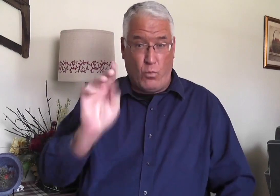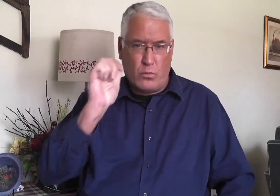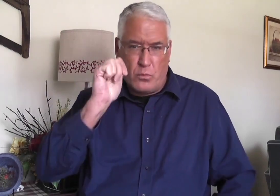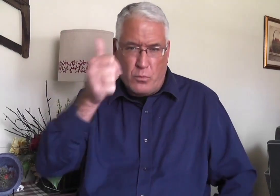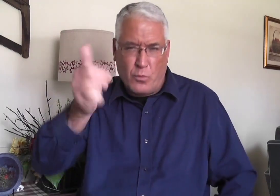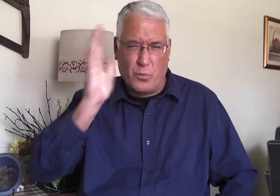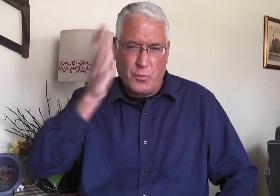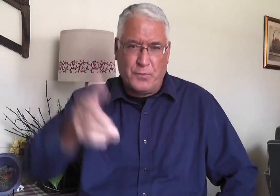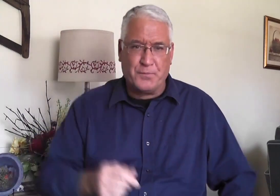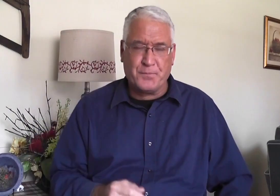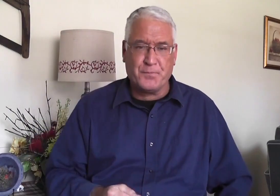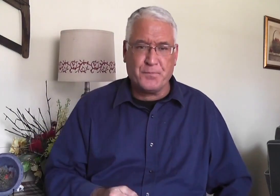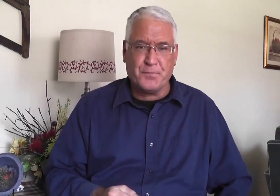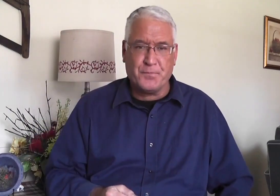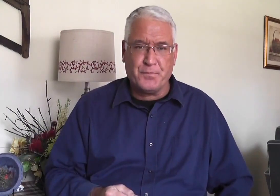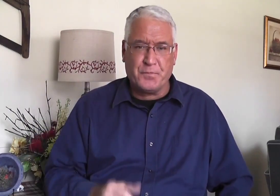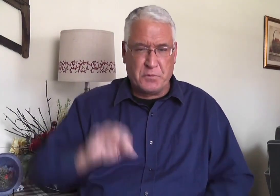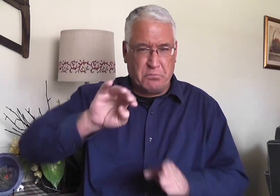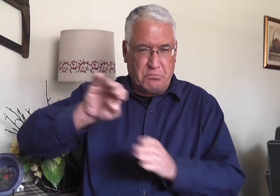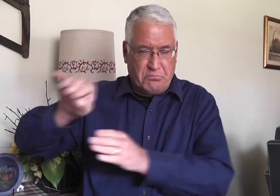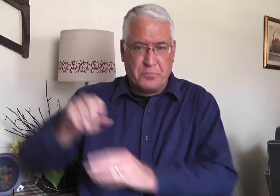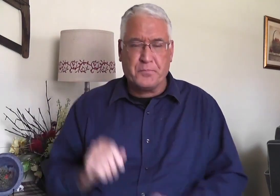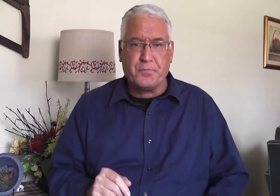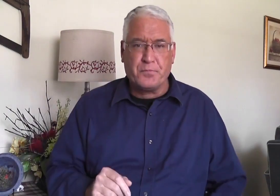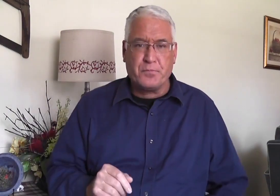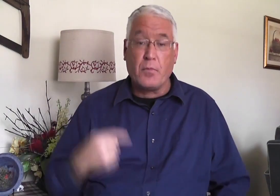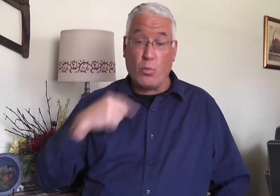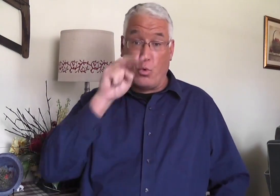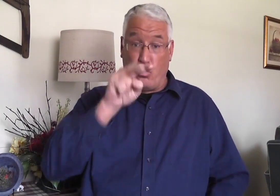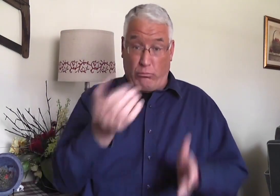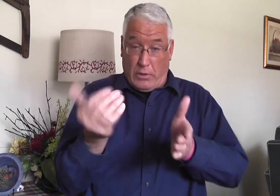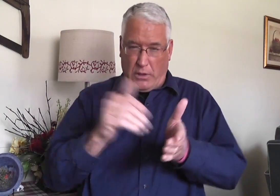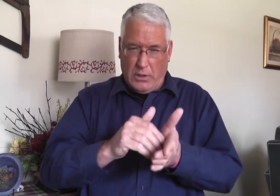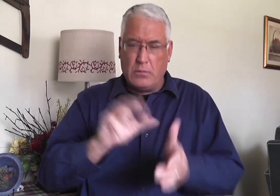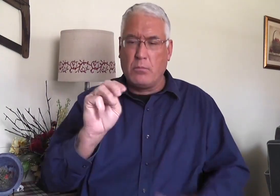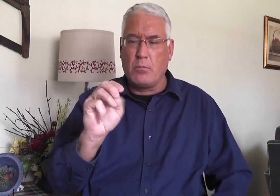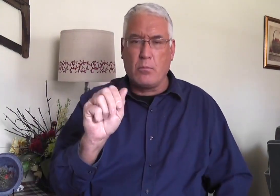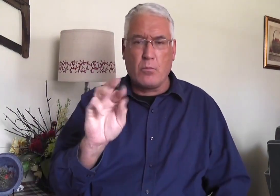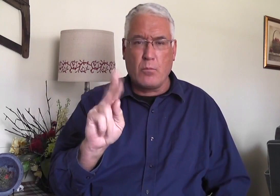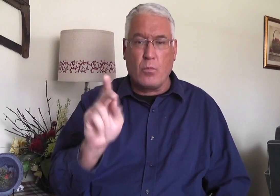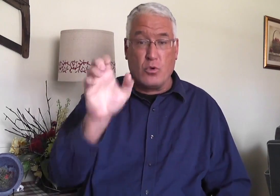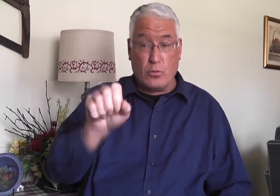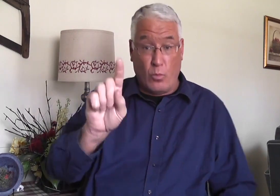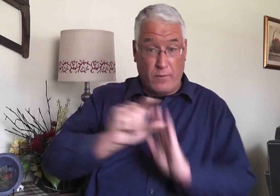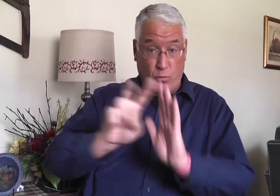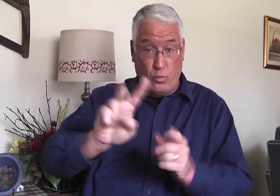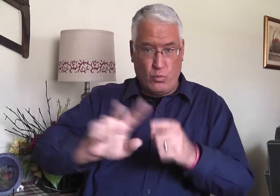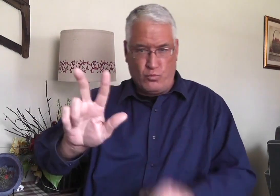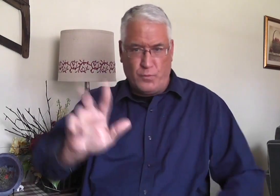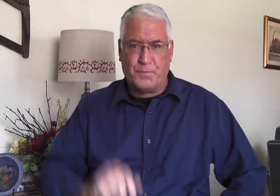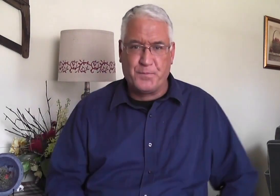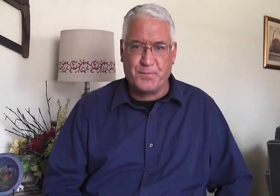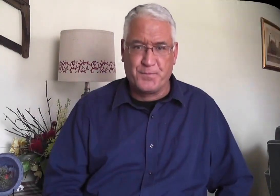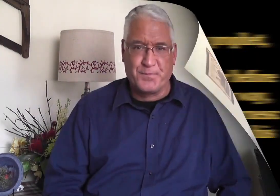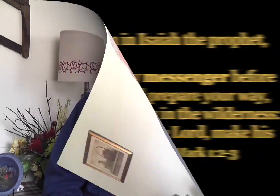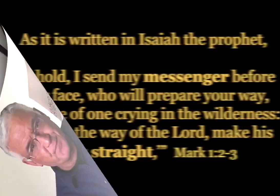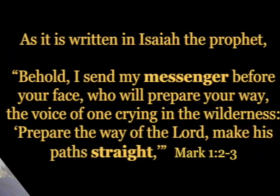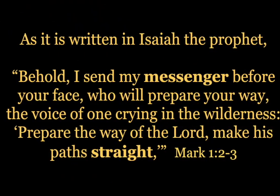more about this. But right now we're going to put it aside and we're going to look back to Mark, chapter 1, verse 2 and